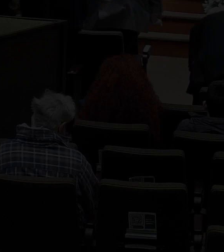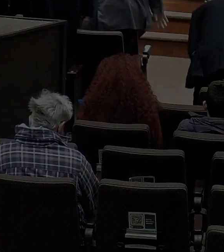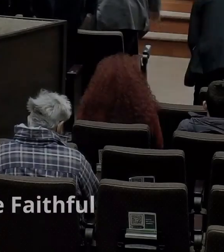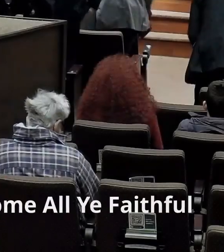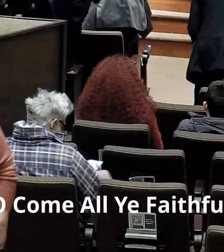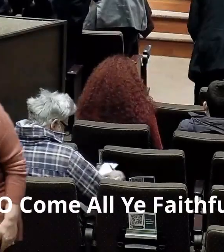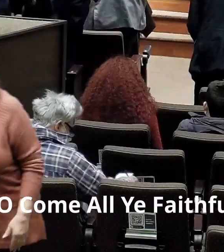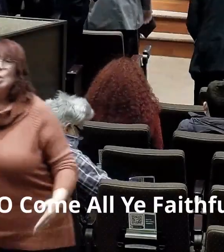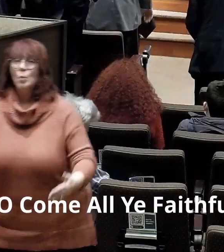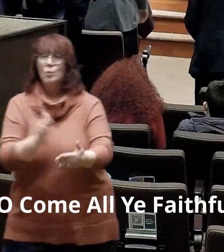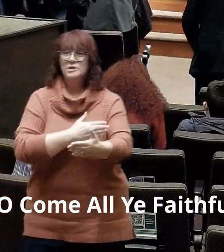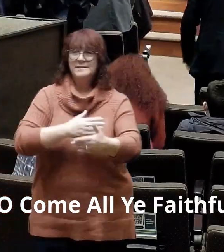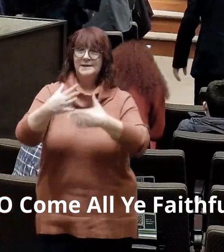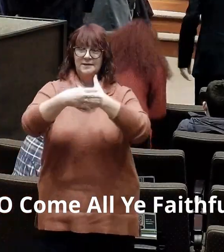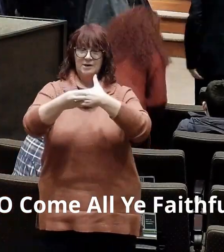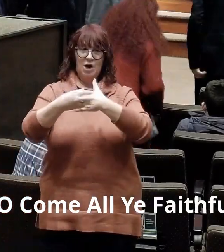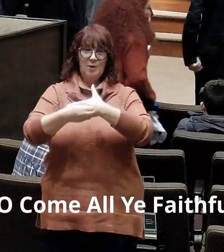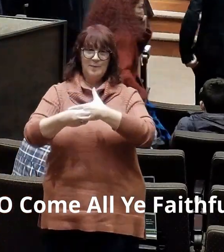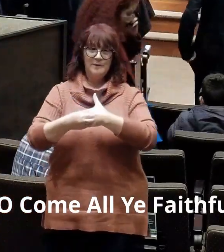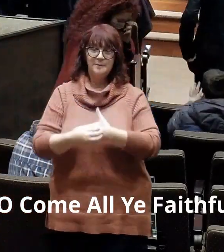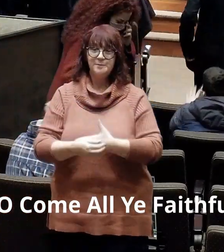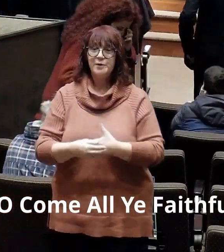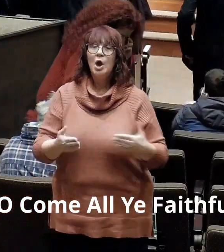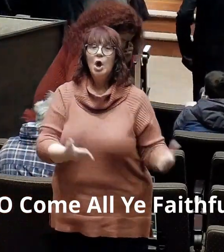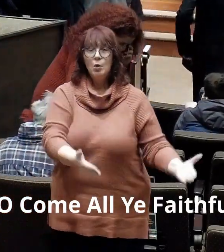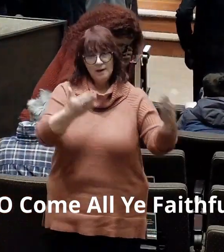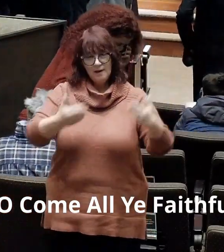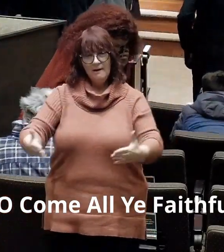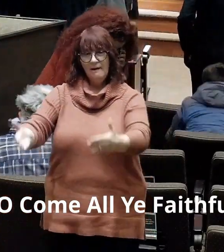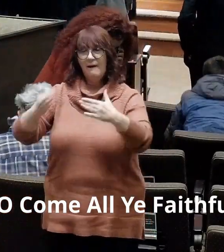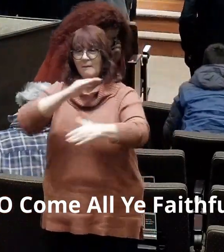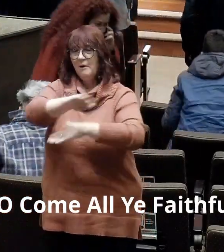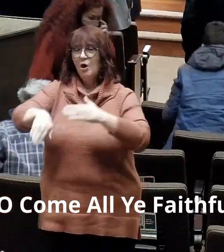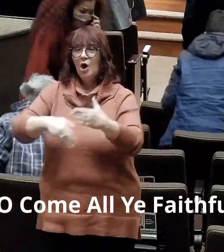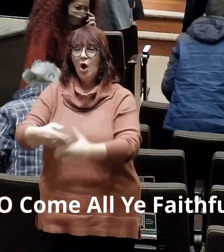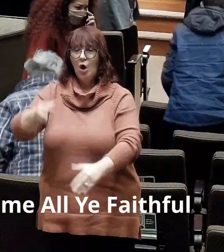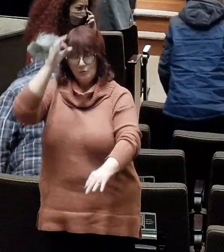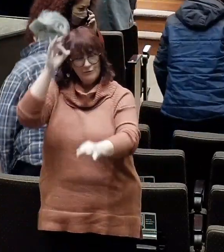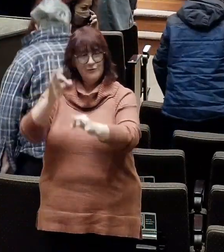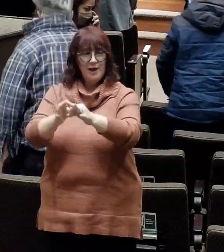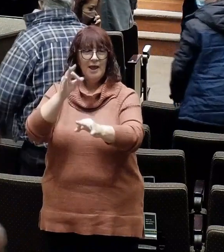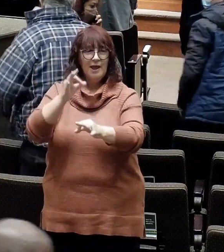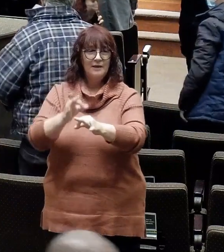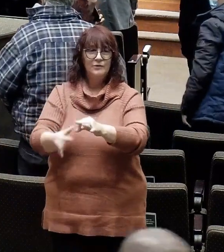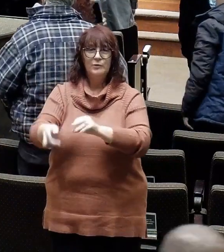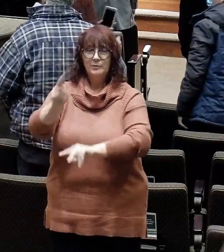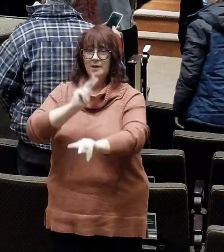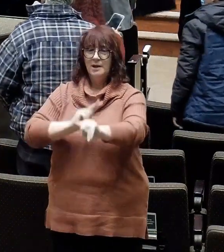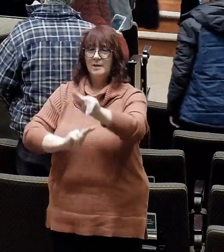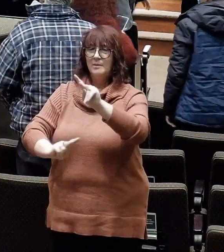O come, O ye faithful, joyful and